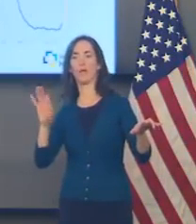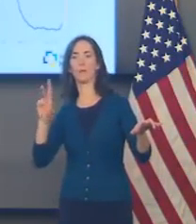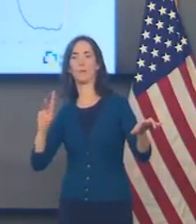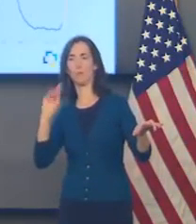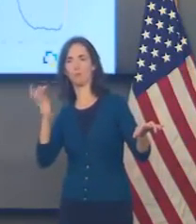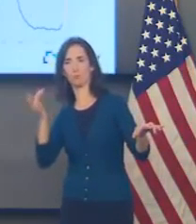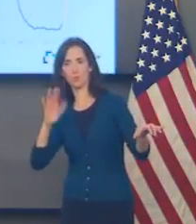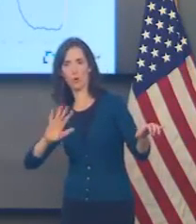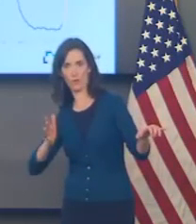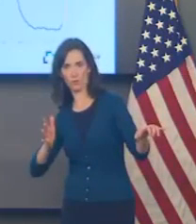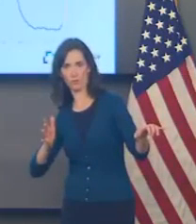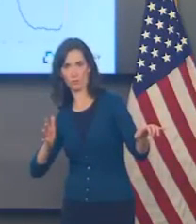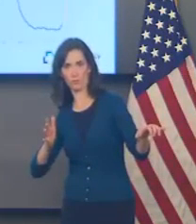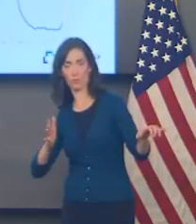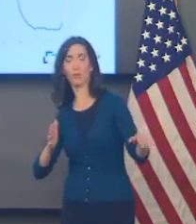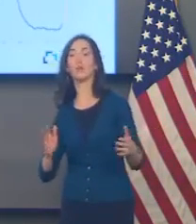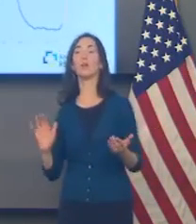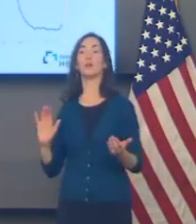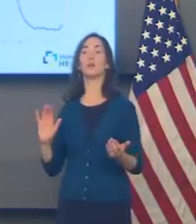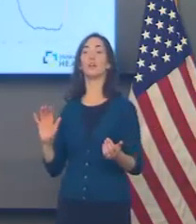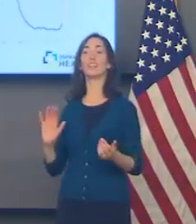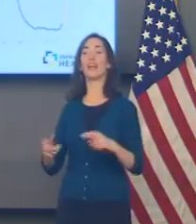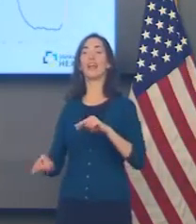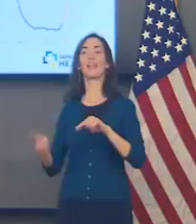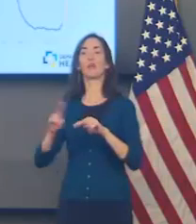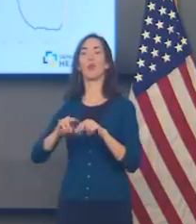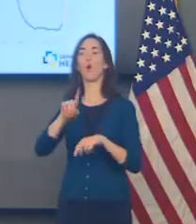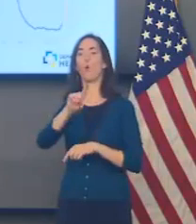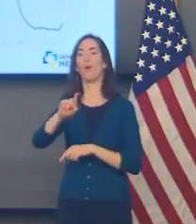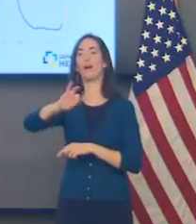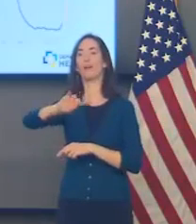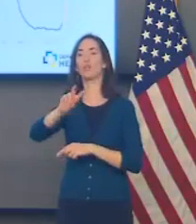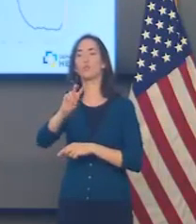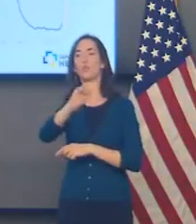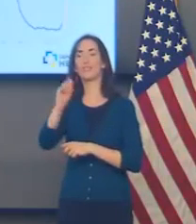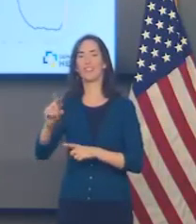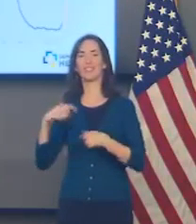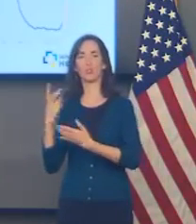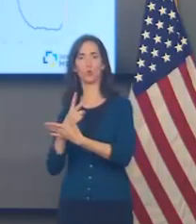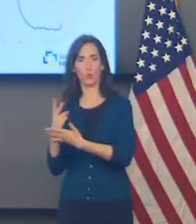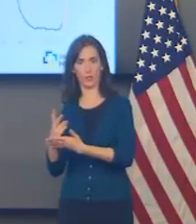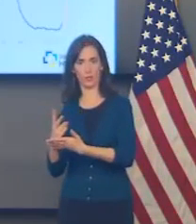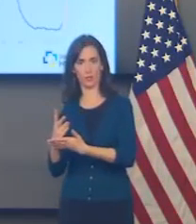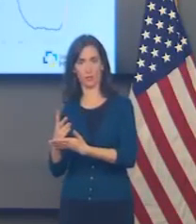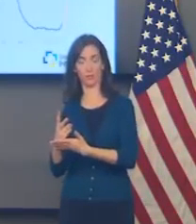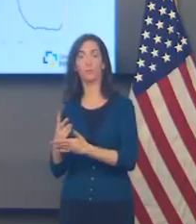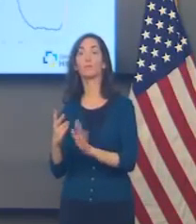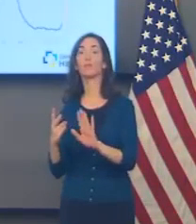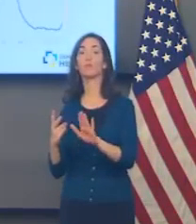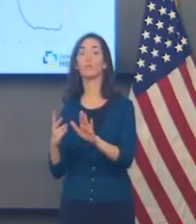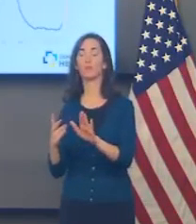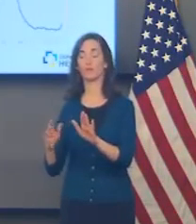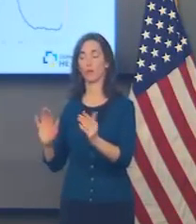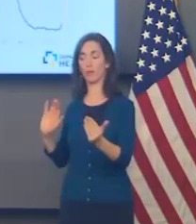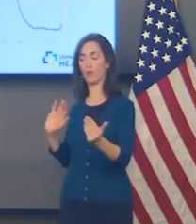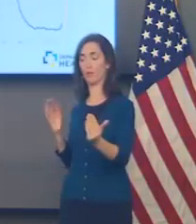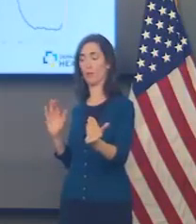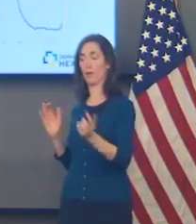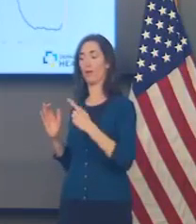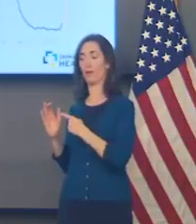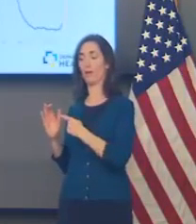-day period, that's up 182% over the past two weeks, and it's up 923%